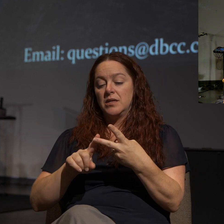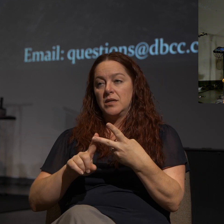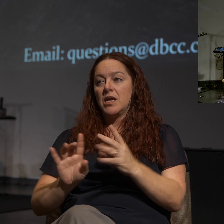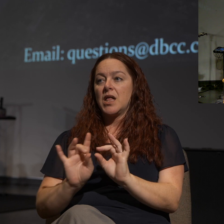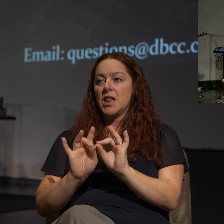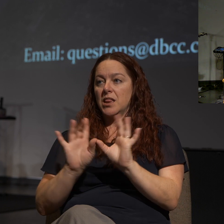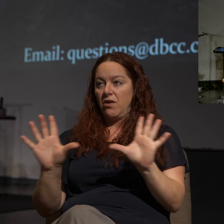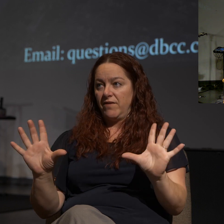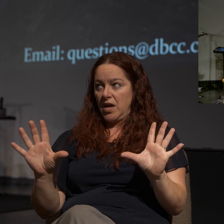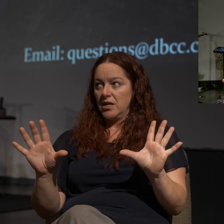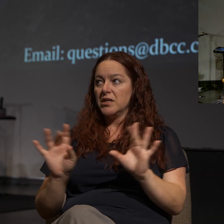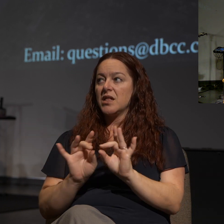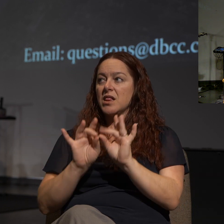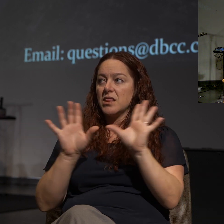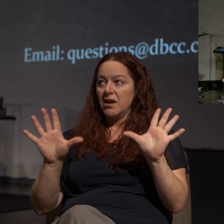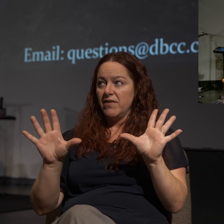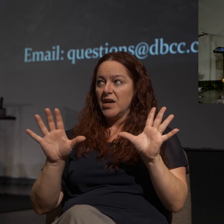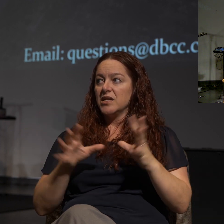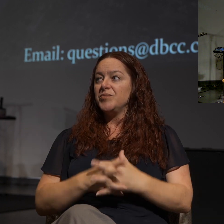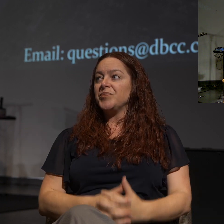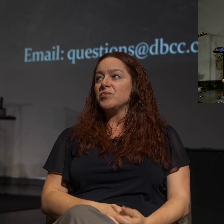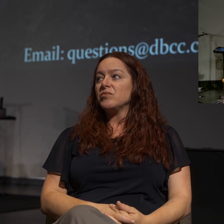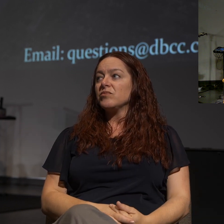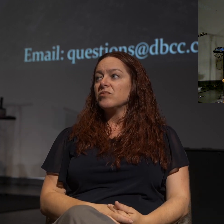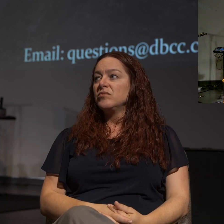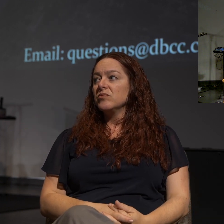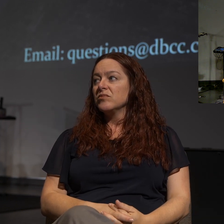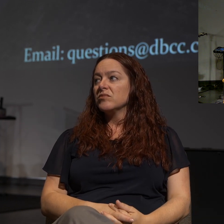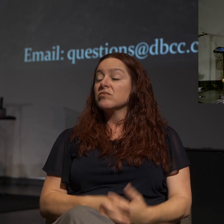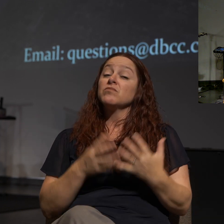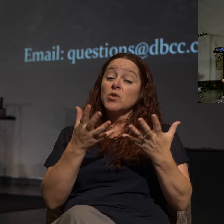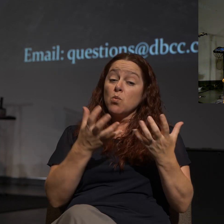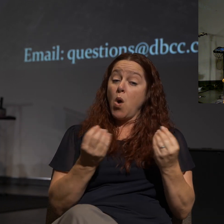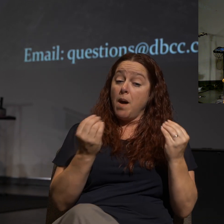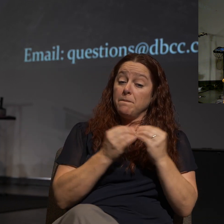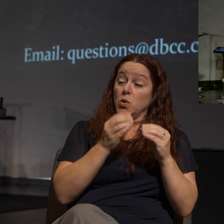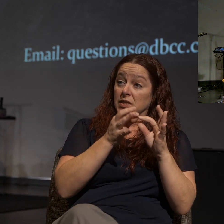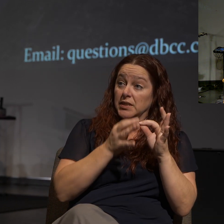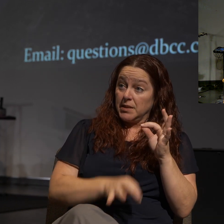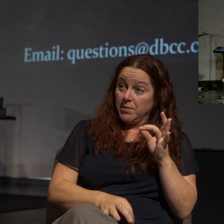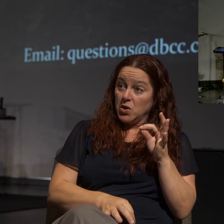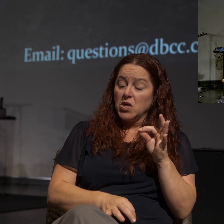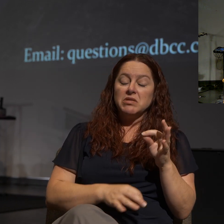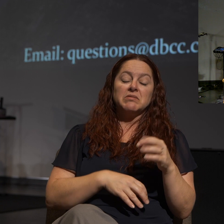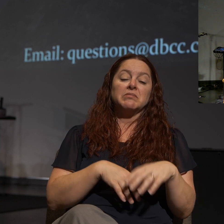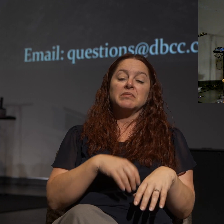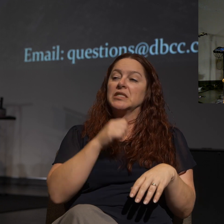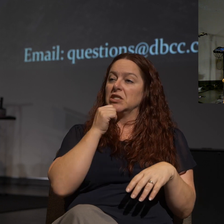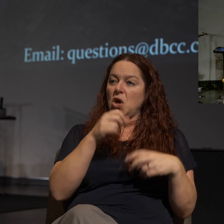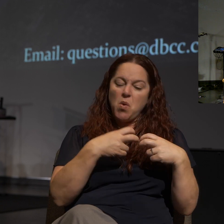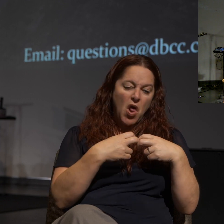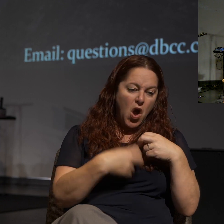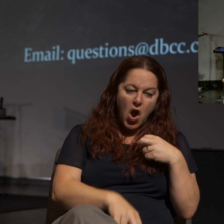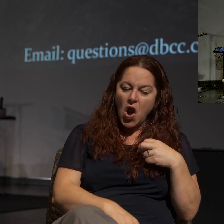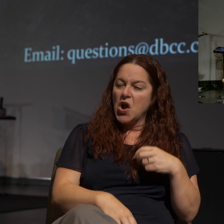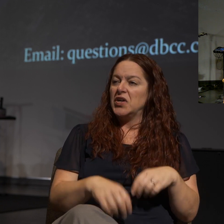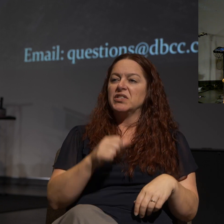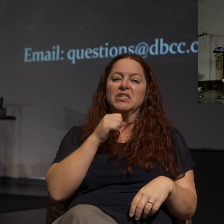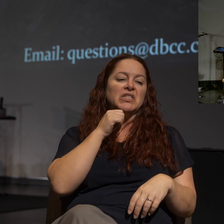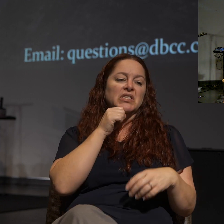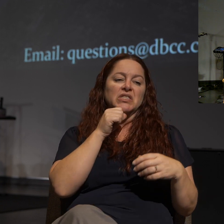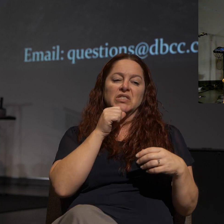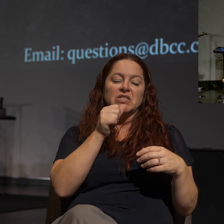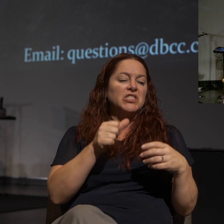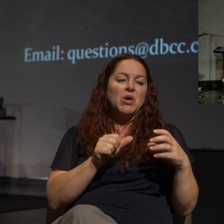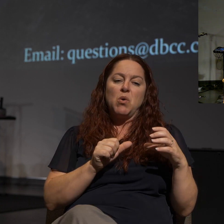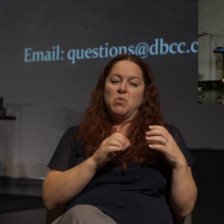Let's clarify. If we're trying to make it a little more simple, let's not make it hard for people, let's not put burdens on people that they can't